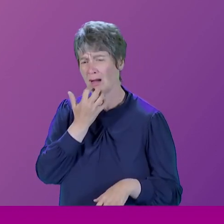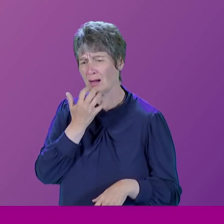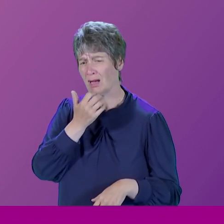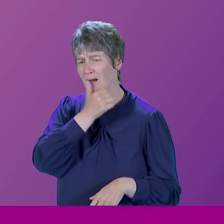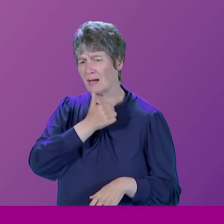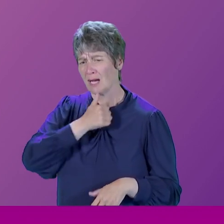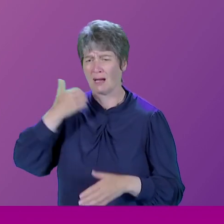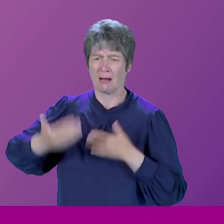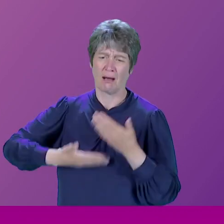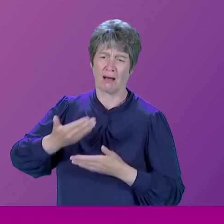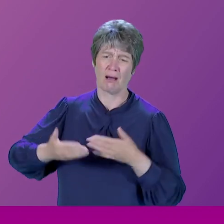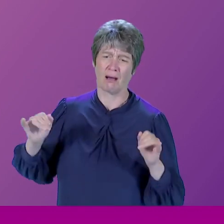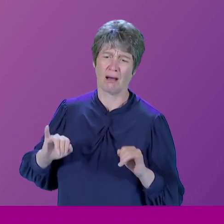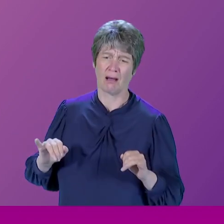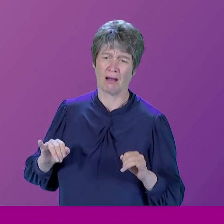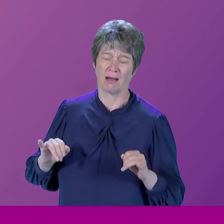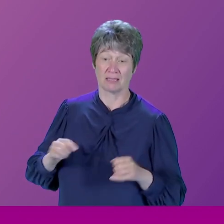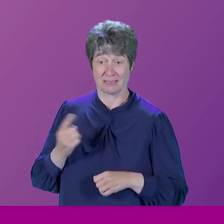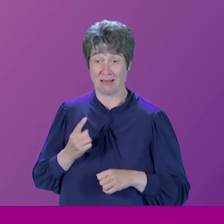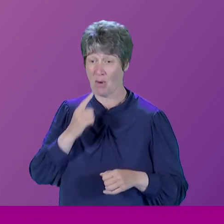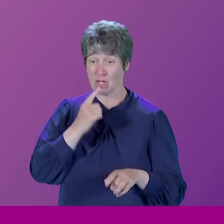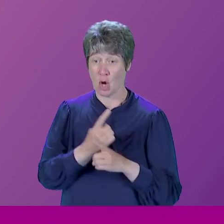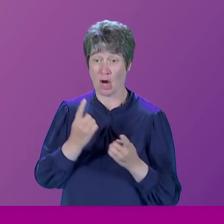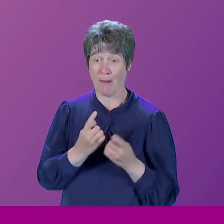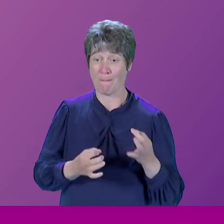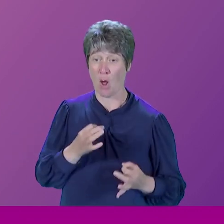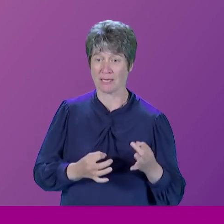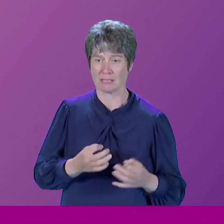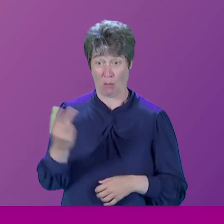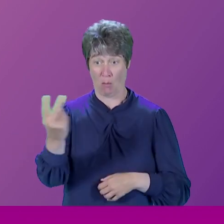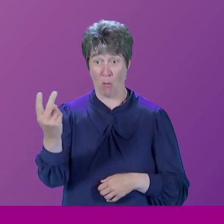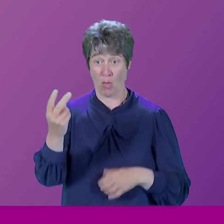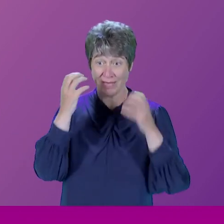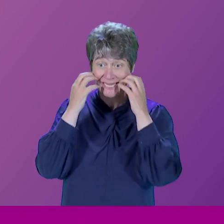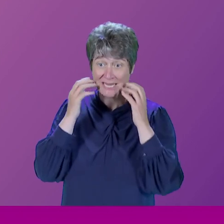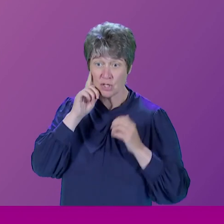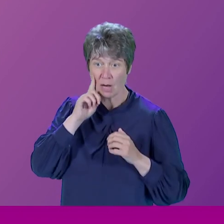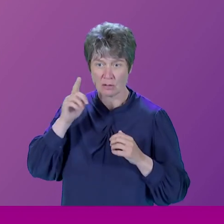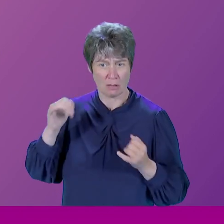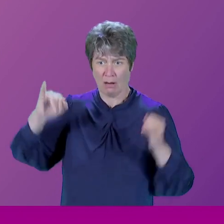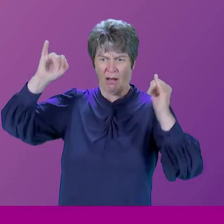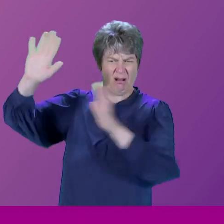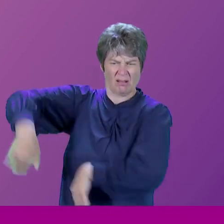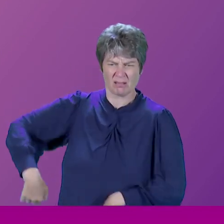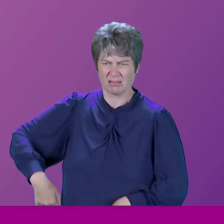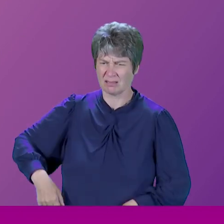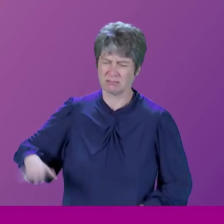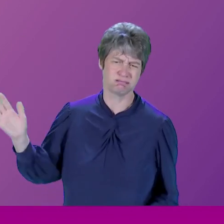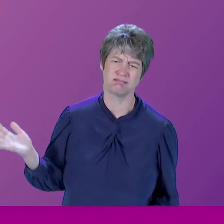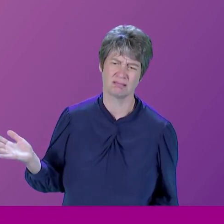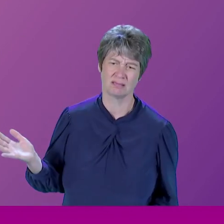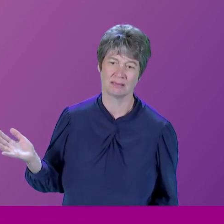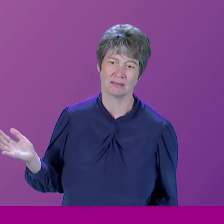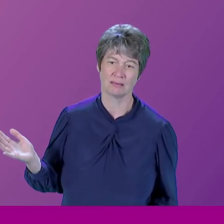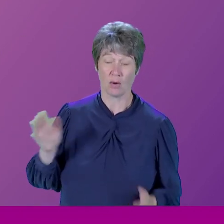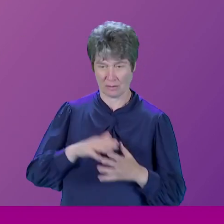politics, and they both said, oh, just like that, two teenage girls. Well, absolutely. Yeah, no, absolutely. One last